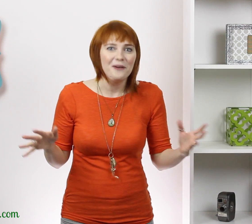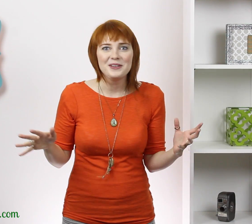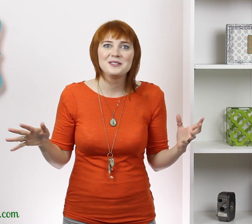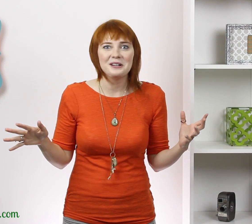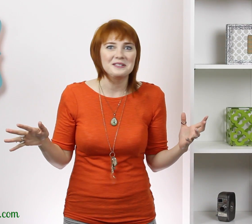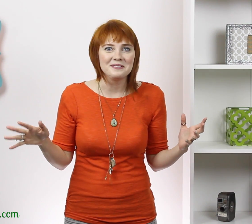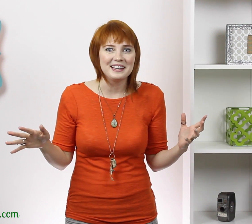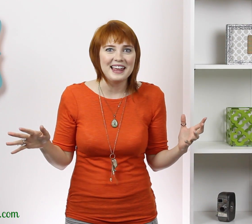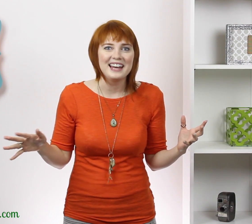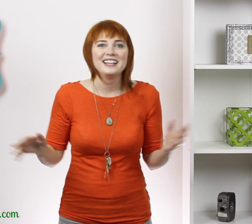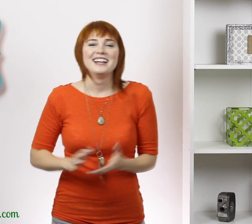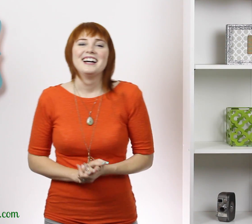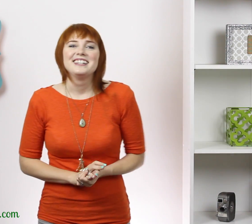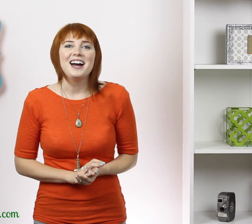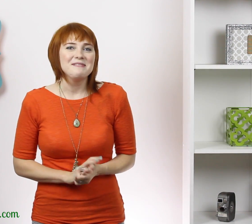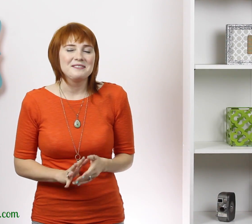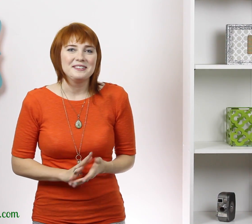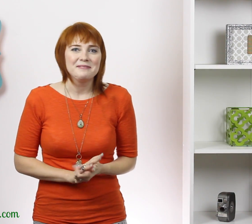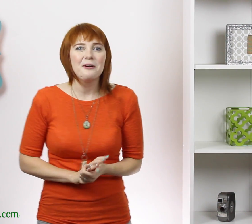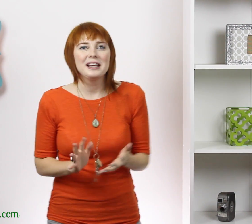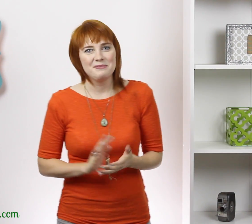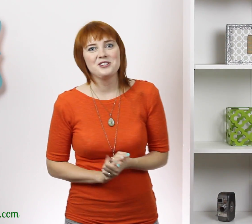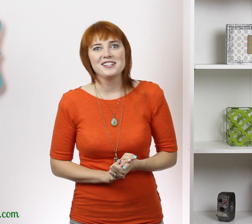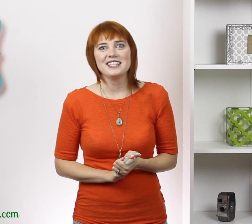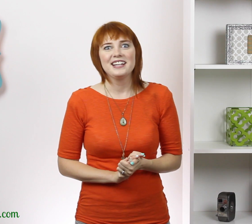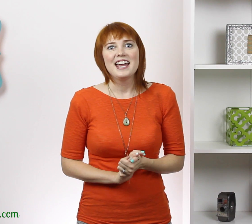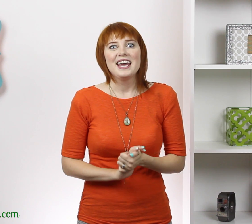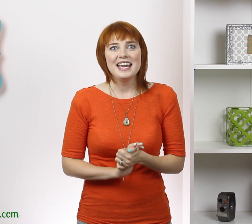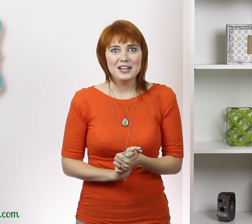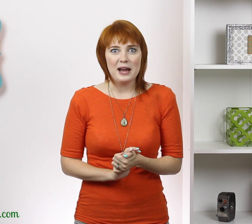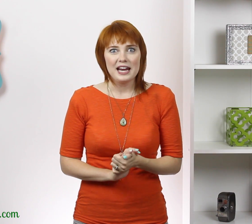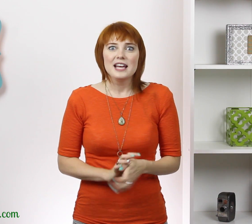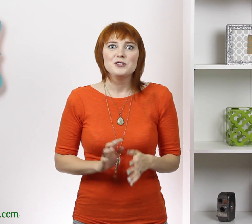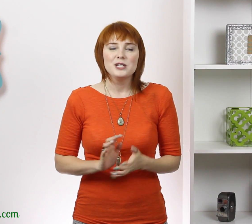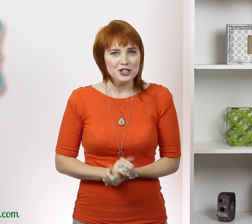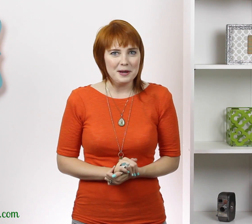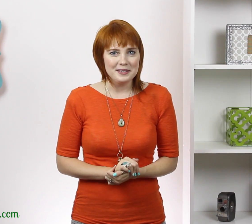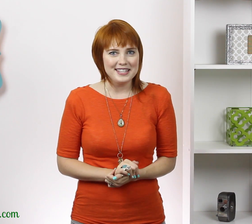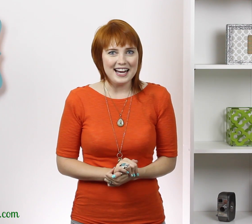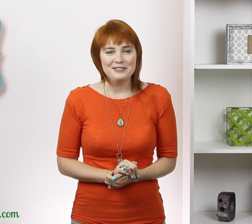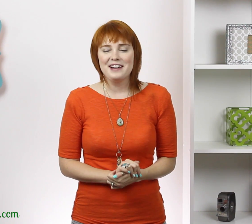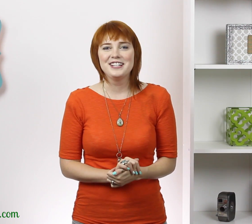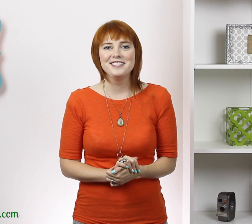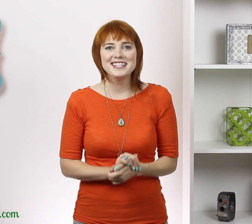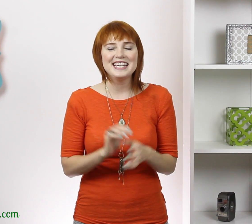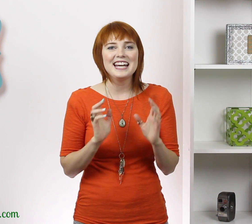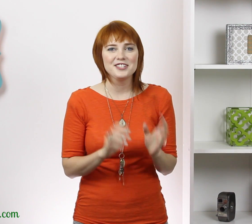So, you could totally do something like that. Not pin worthy. More like a pentrosity. Anyway, to teach your baby the sign whenever you see a